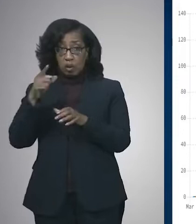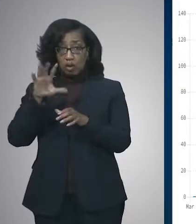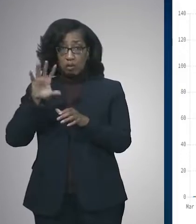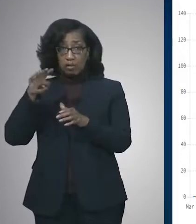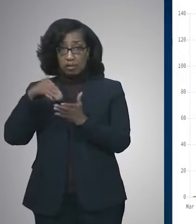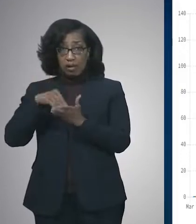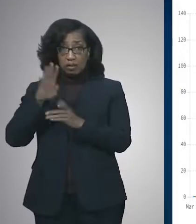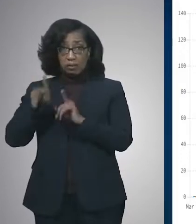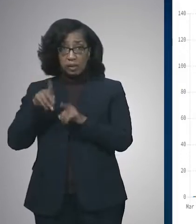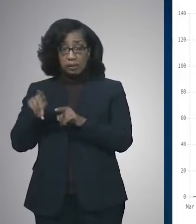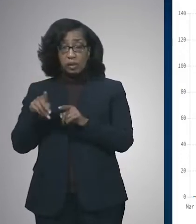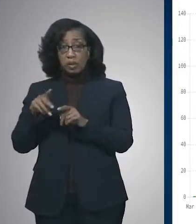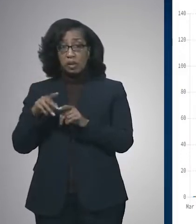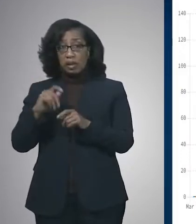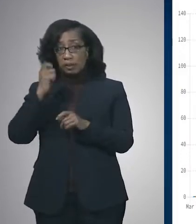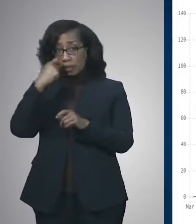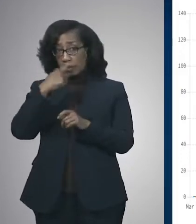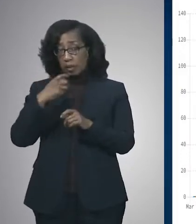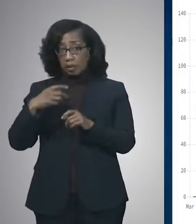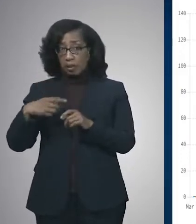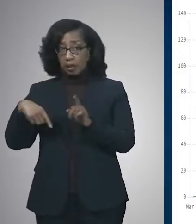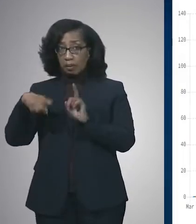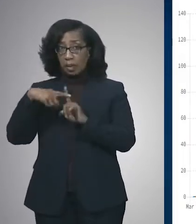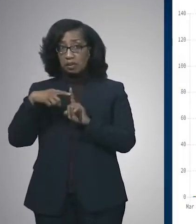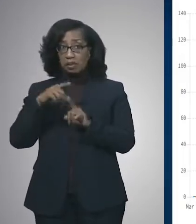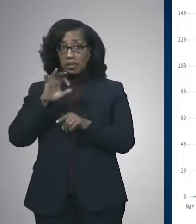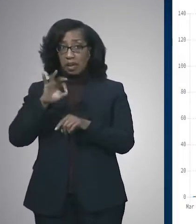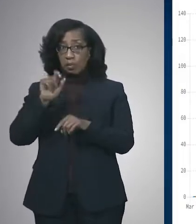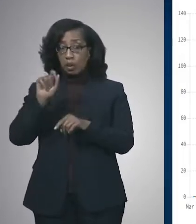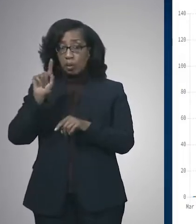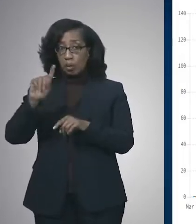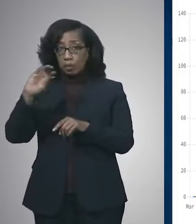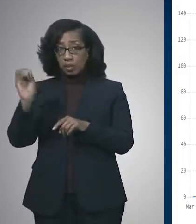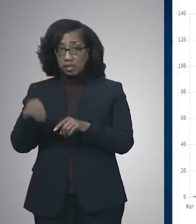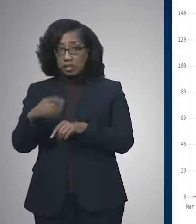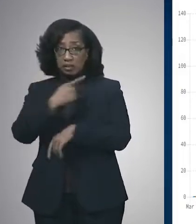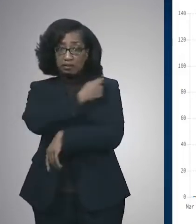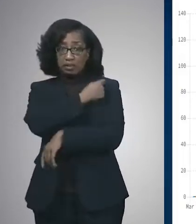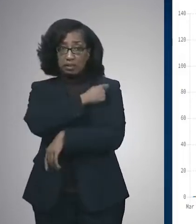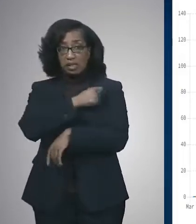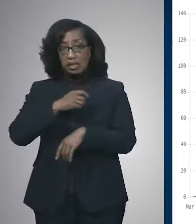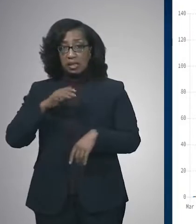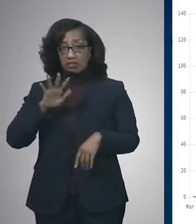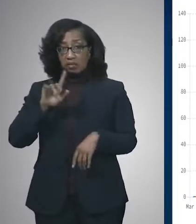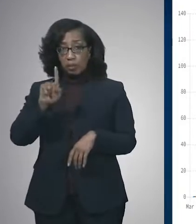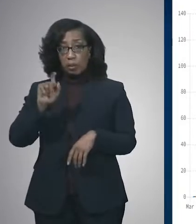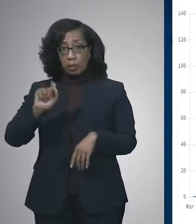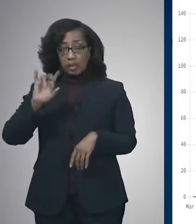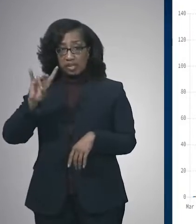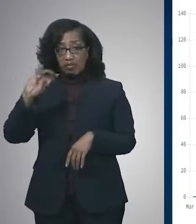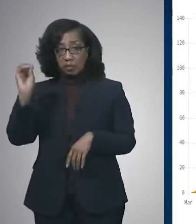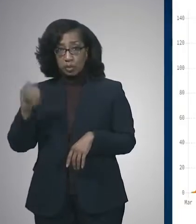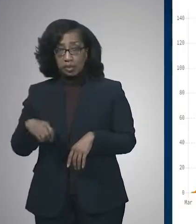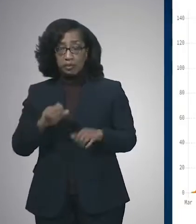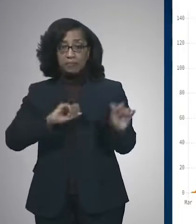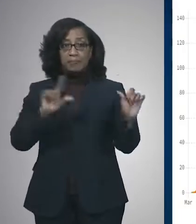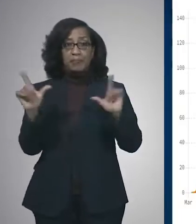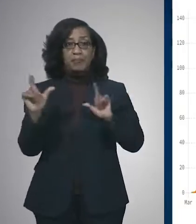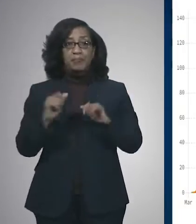a test positivity rate of 9.1%, and a vaccination rate of 51.7%. Next slide.